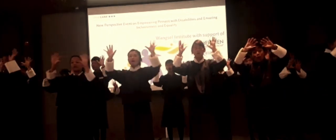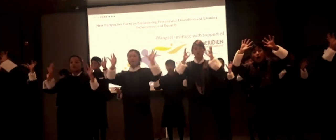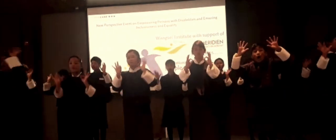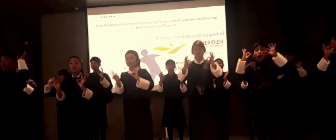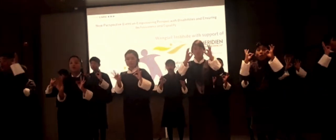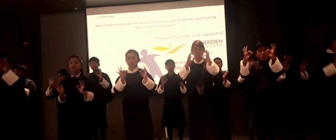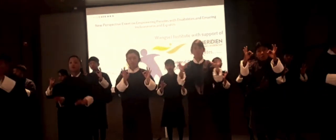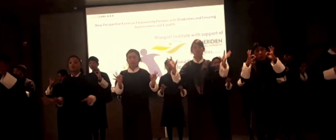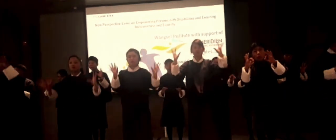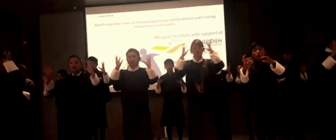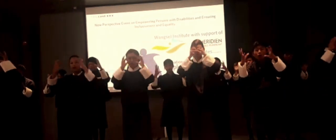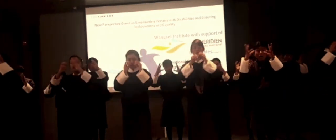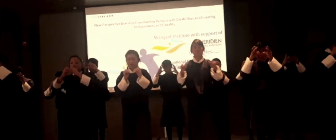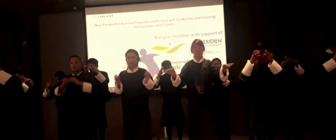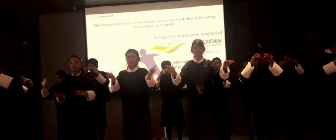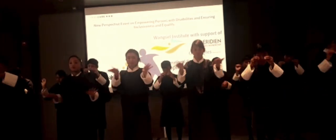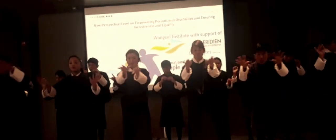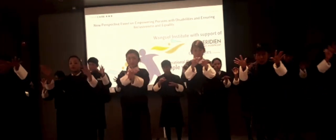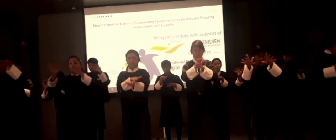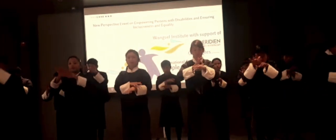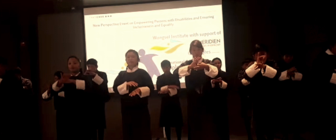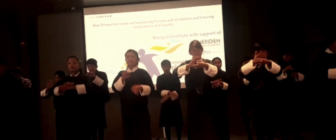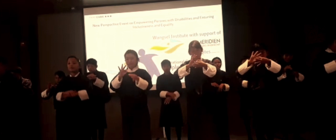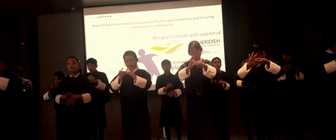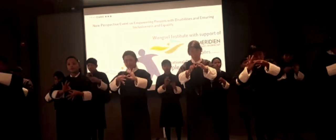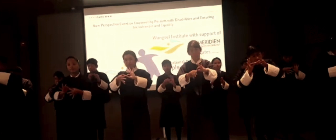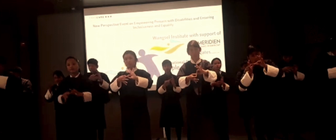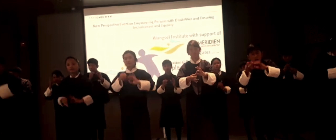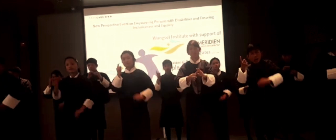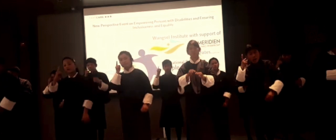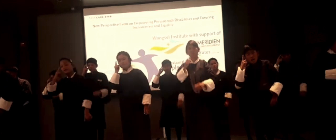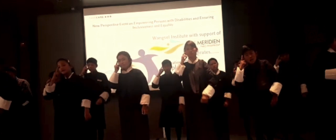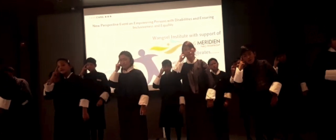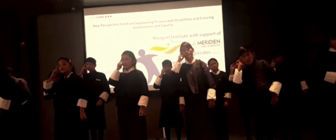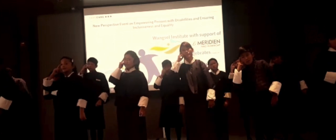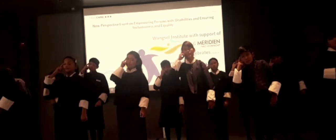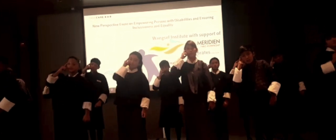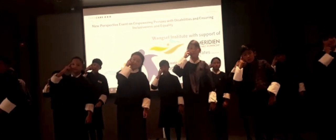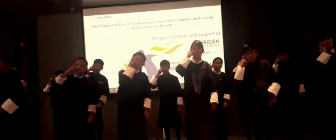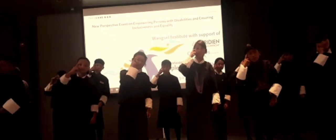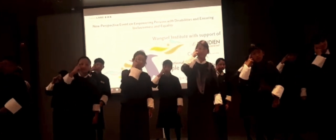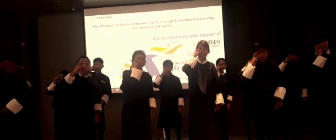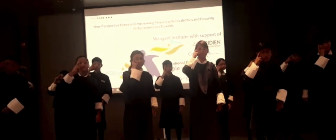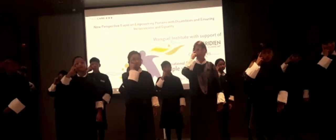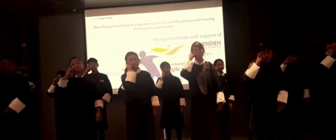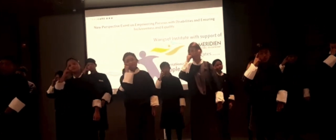think to myself, what a